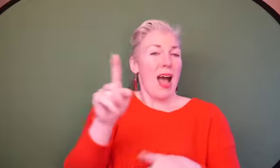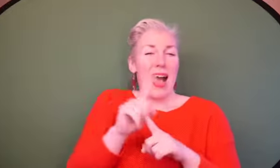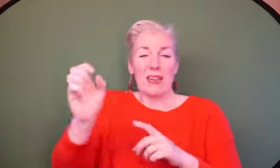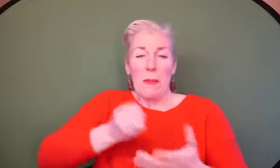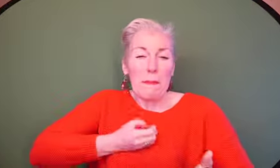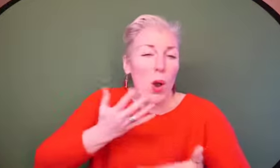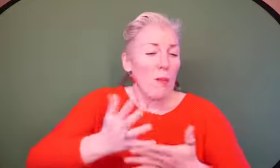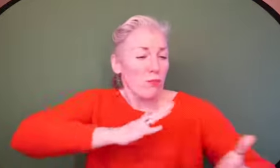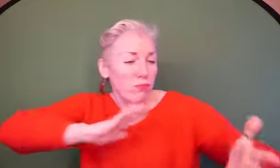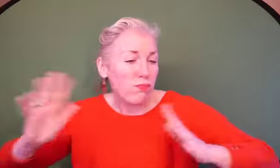were you wrong?